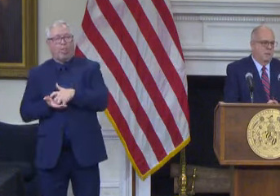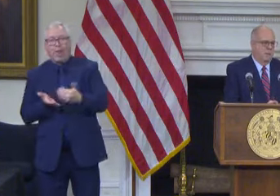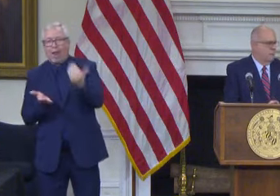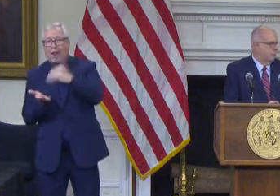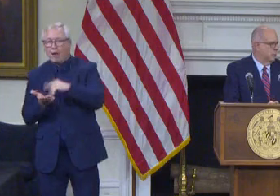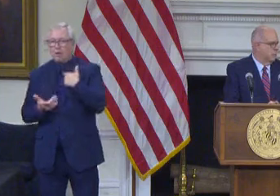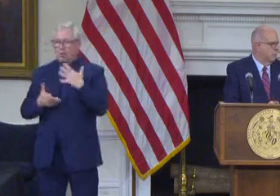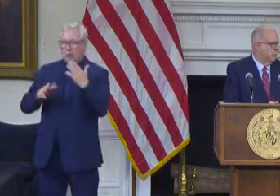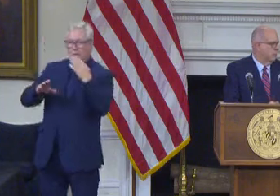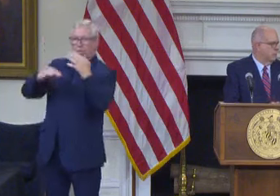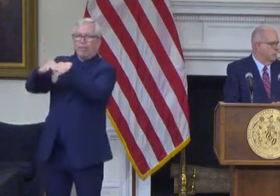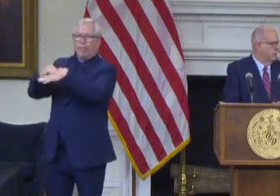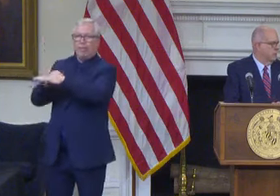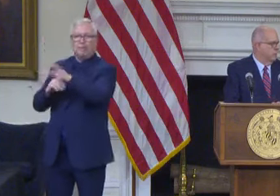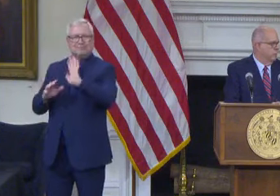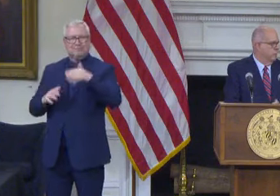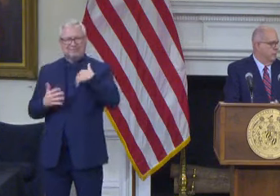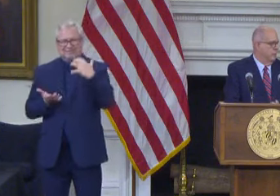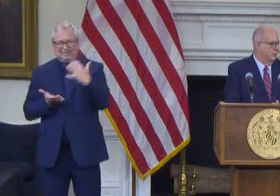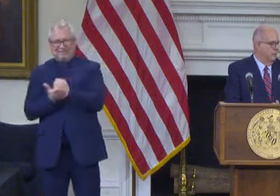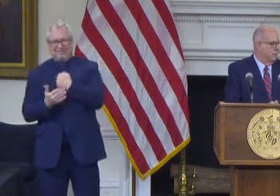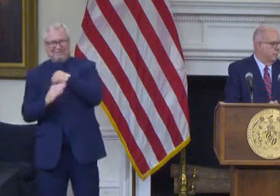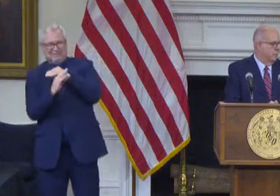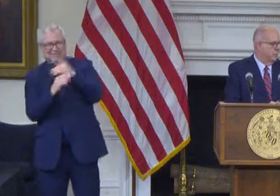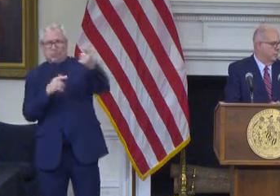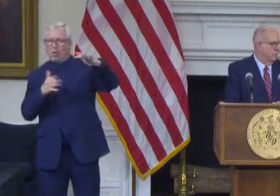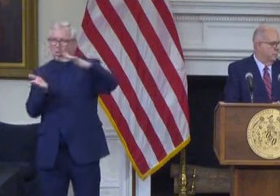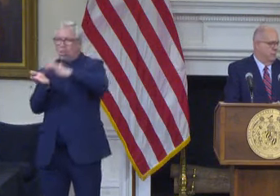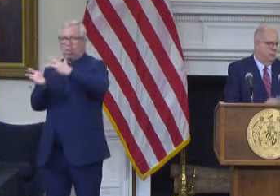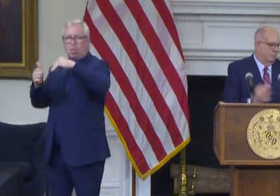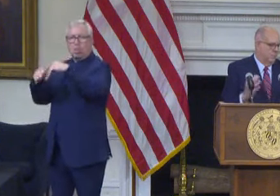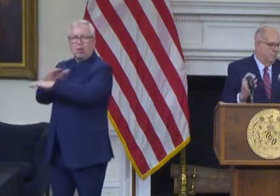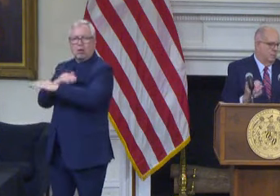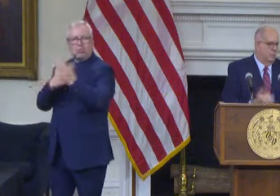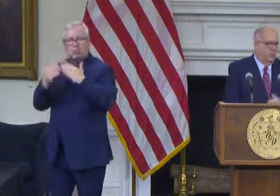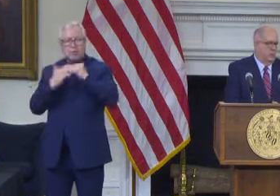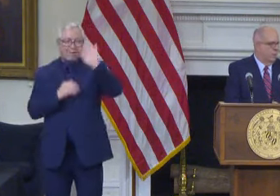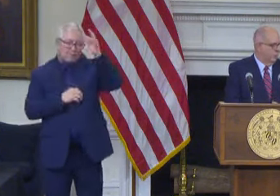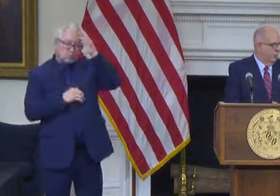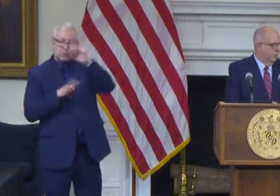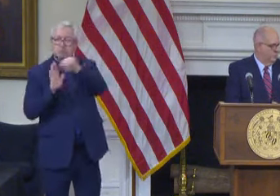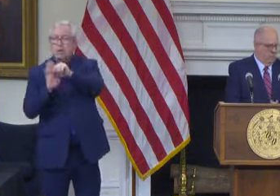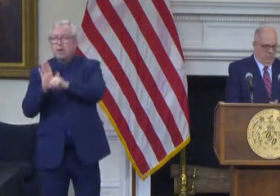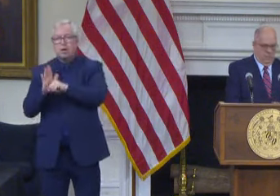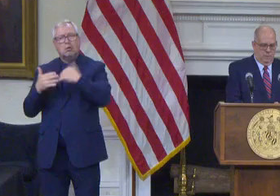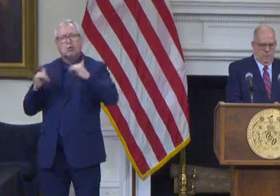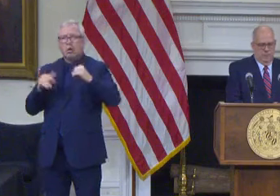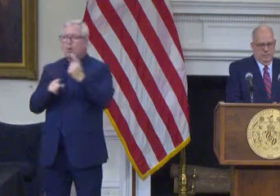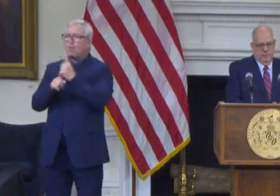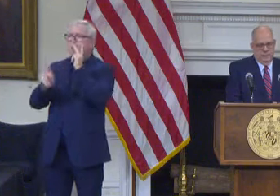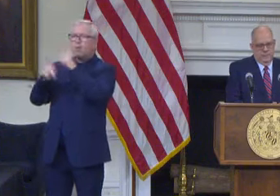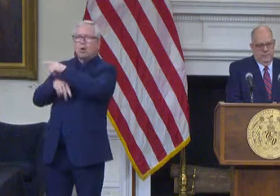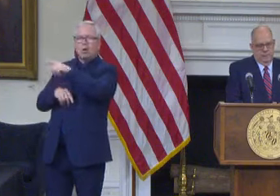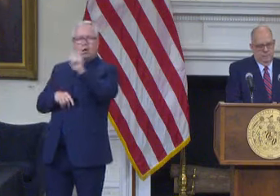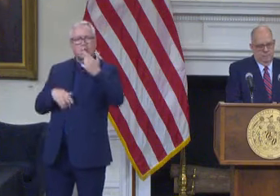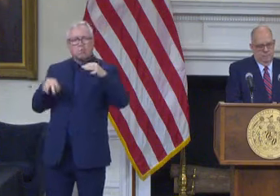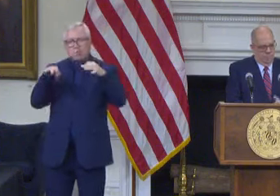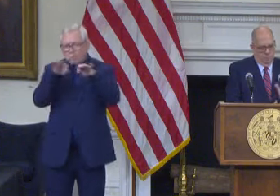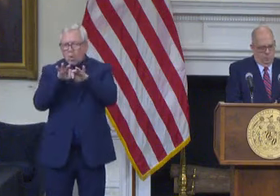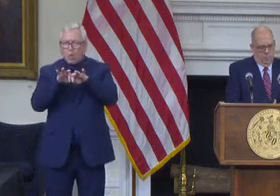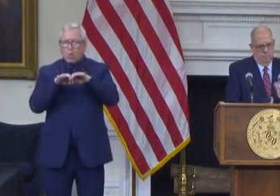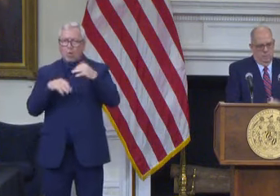private sector companies or federal government everybody's going to be this cyber is the number one threat we face in America uh